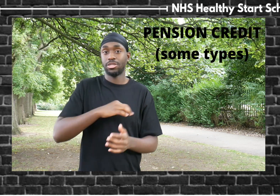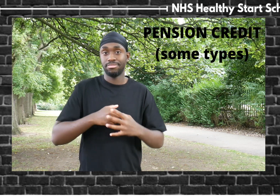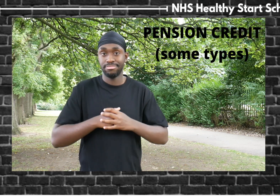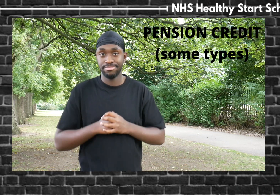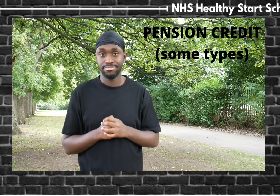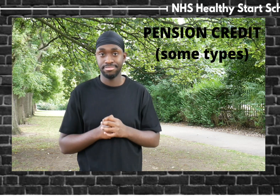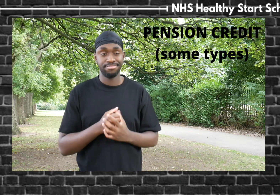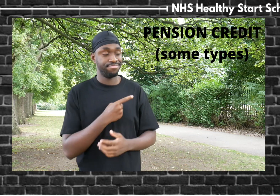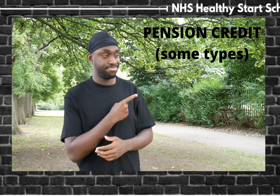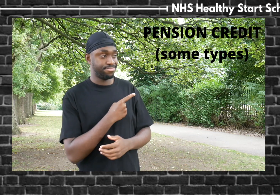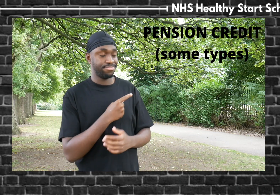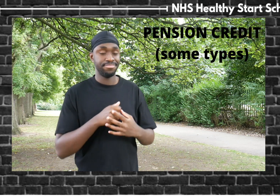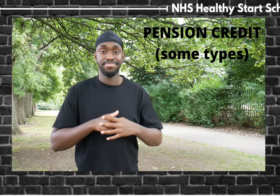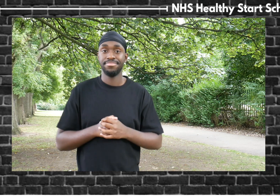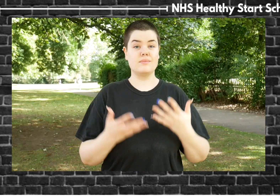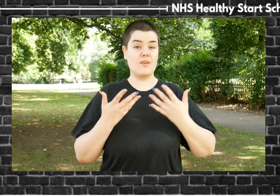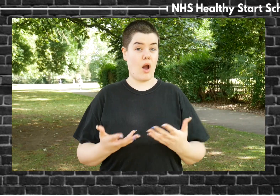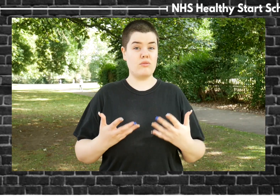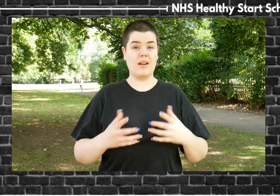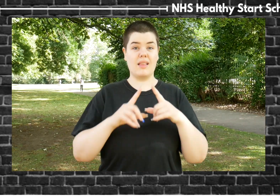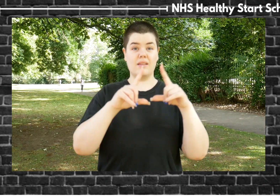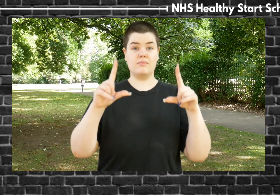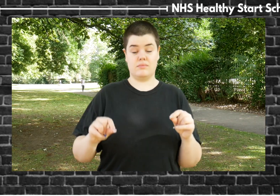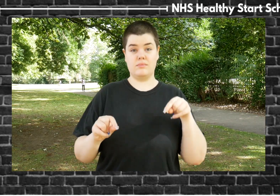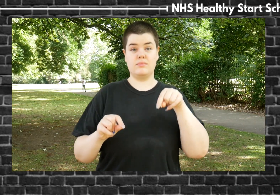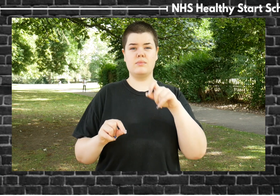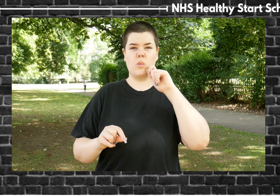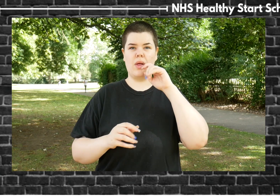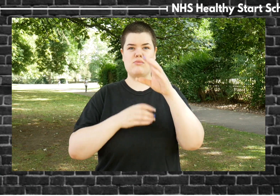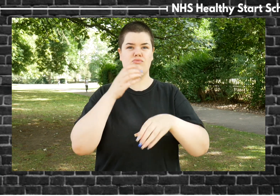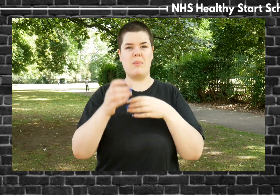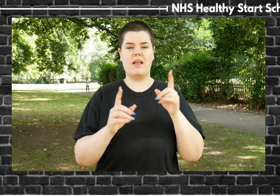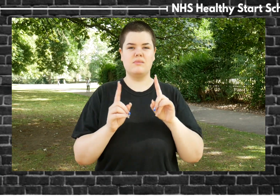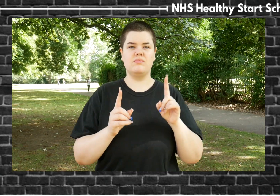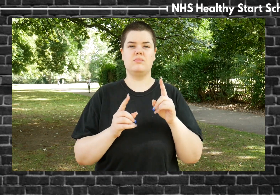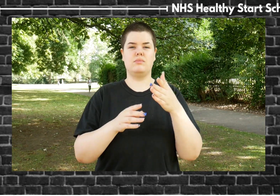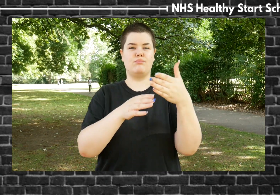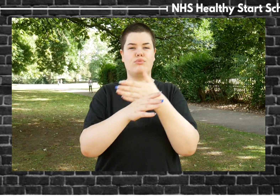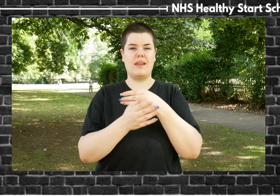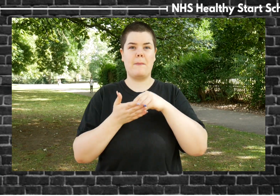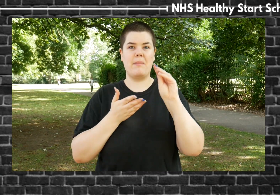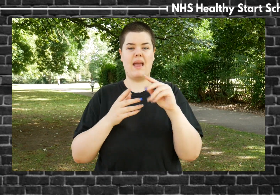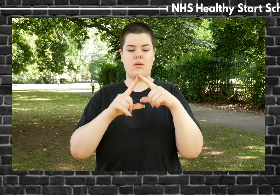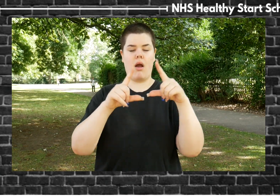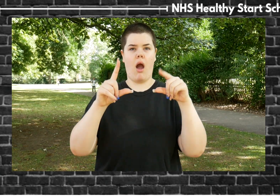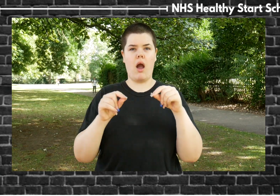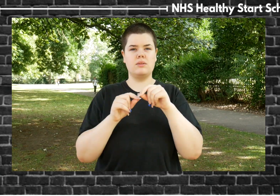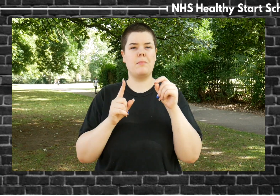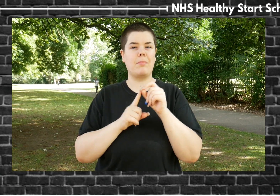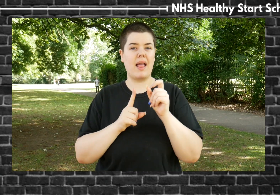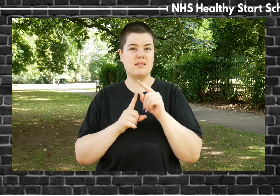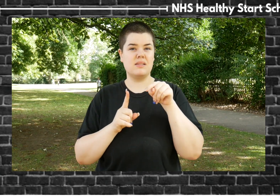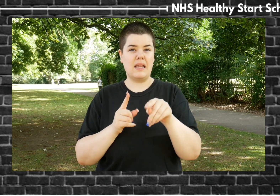Pension Credit Some Types The current paper voucher scheme will be replaced with a prepaid